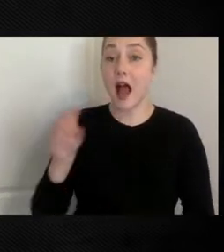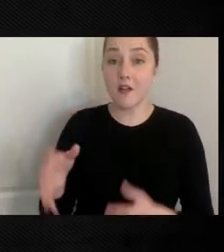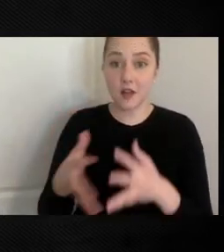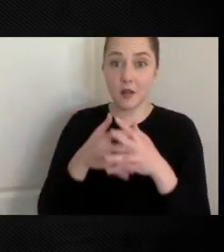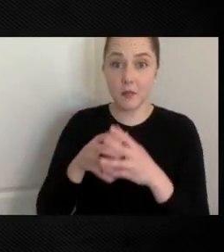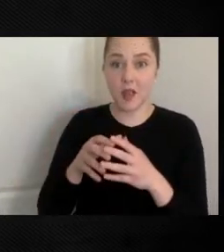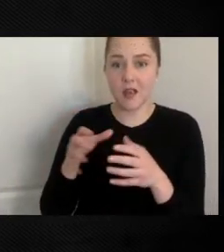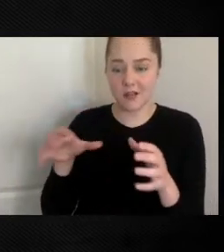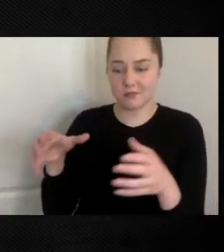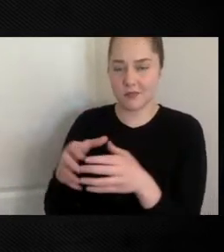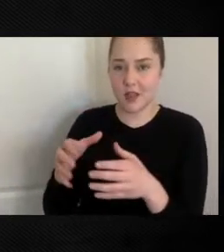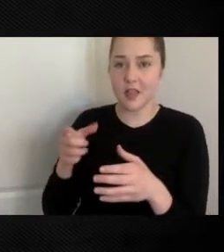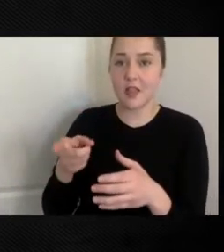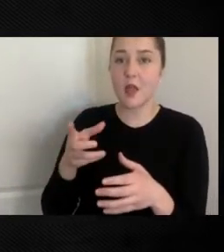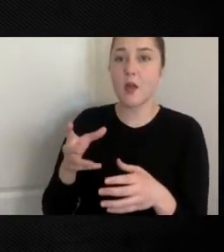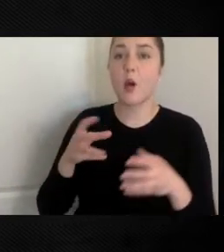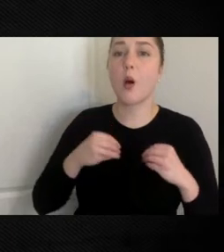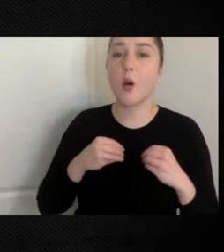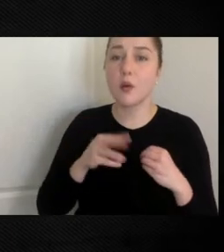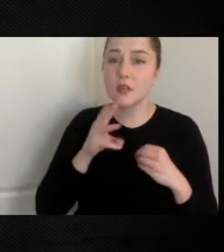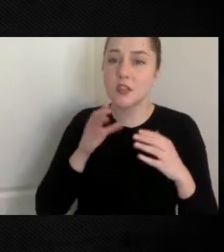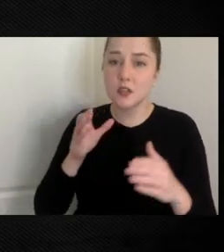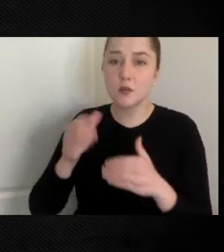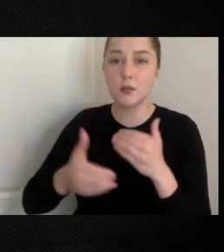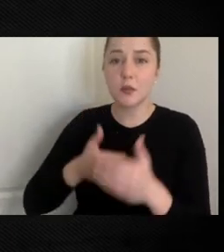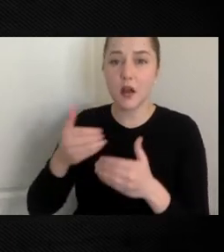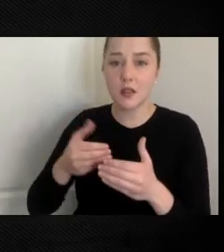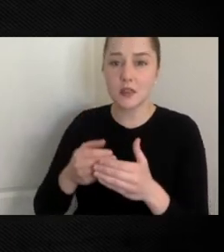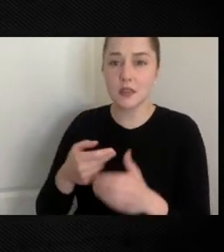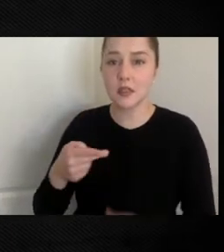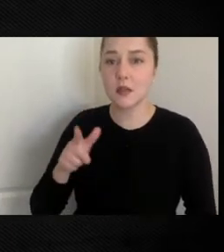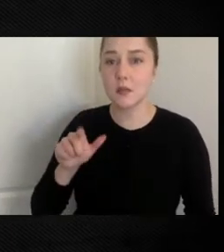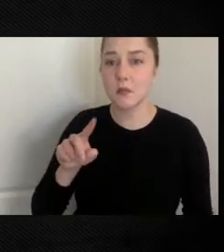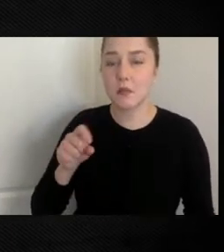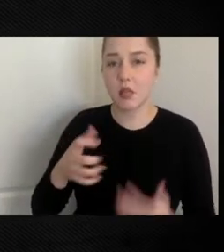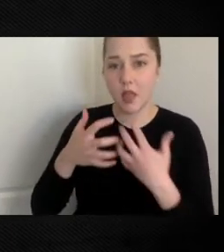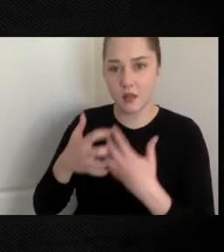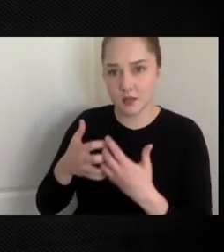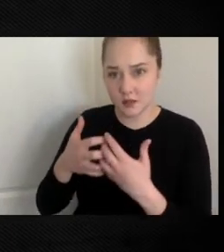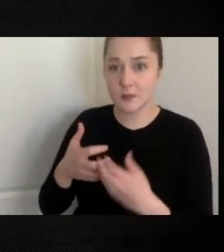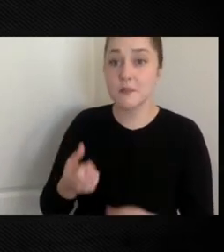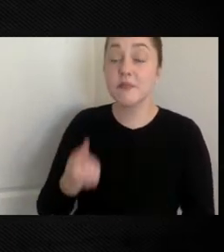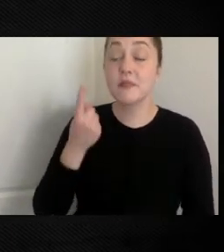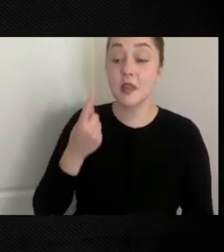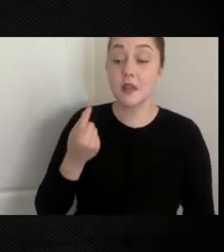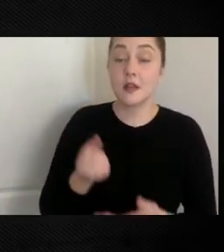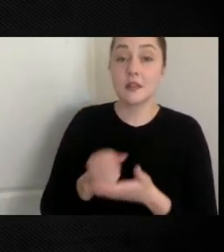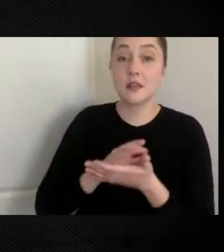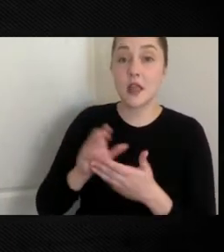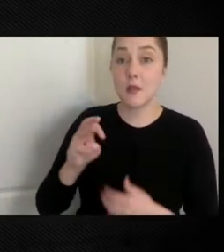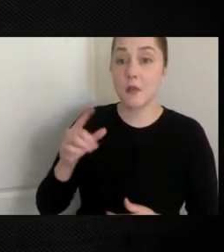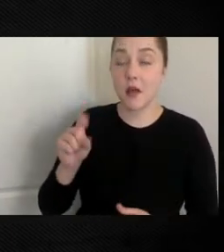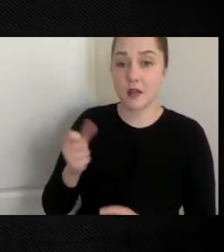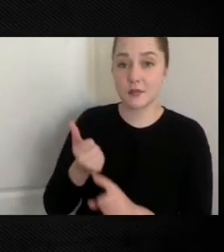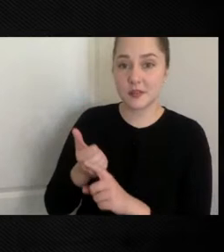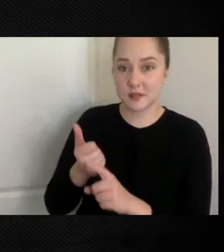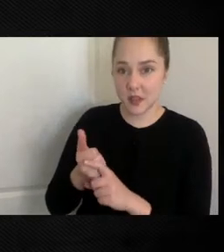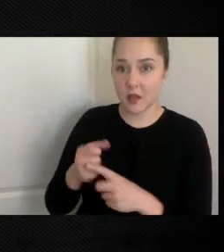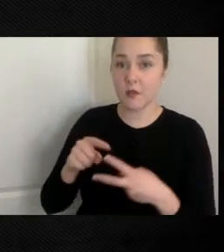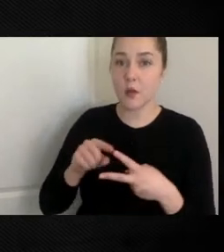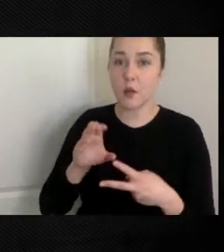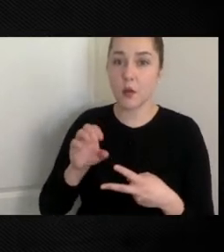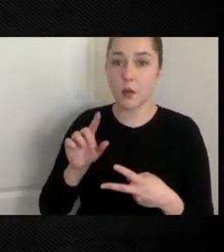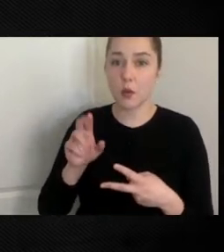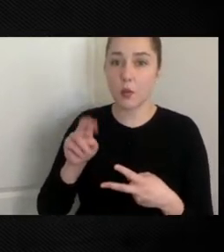processing plants. And even in St. Michael's themselves, was co-born in Jewett in the